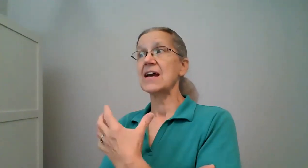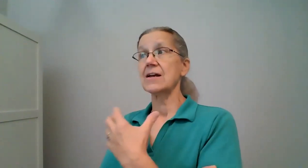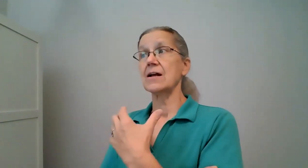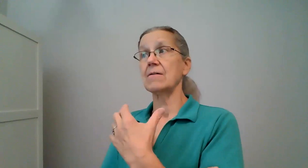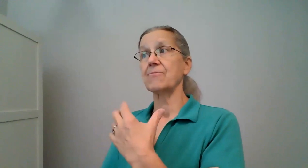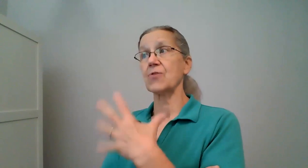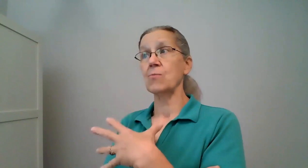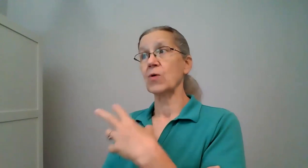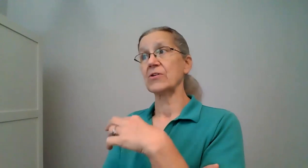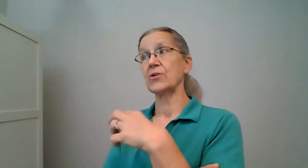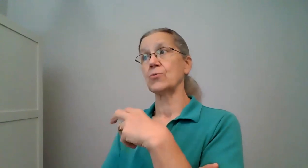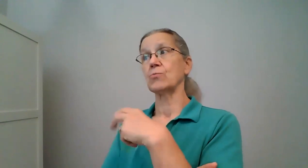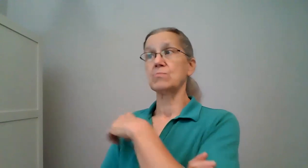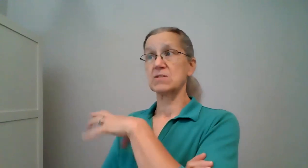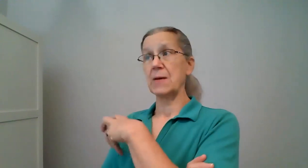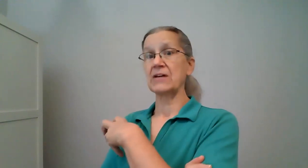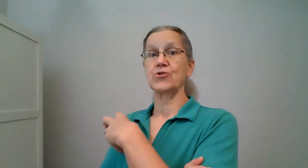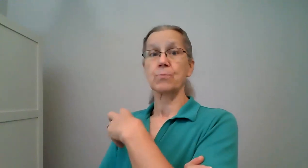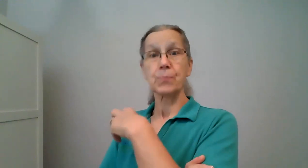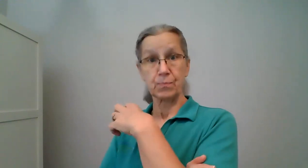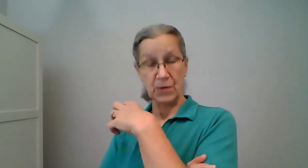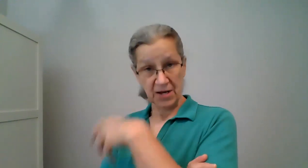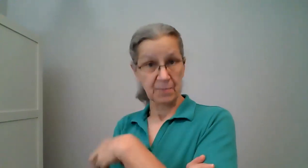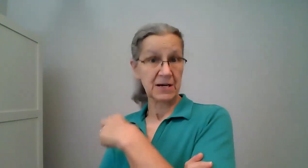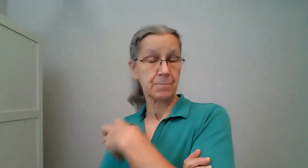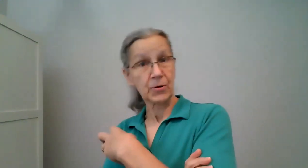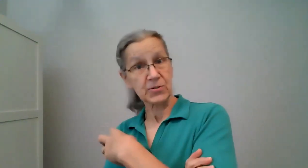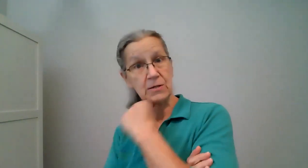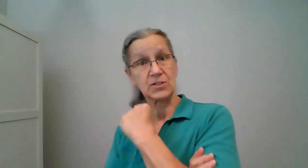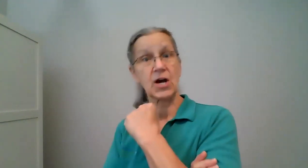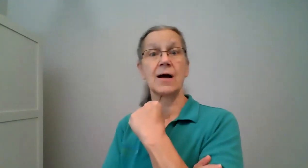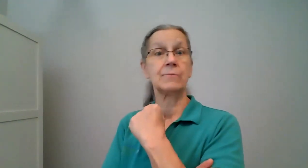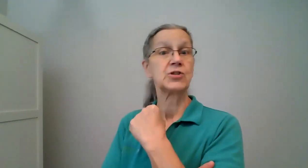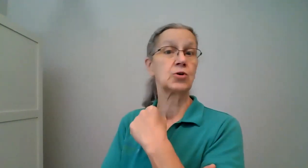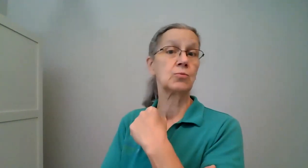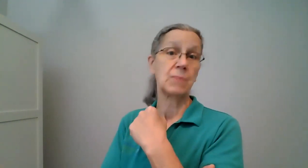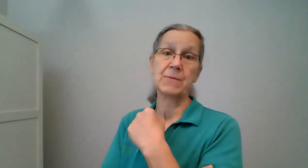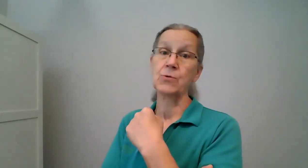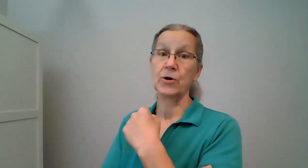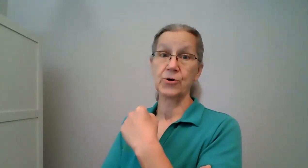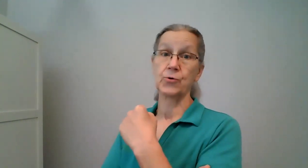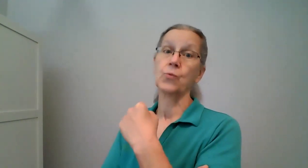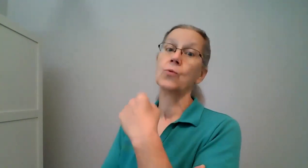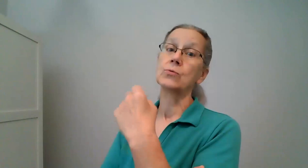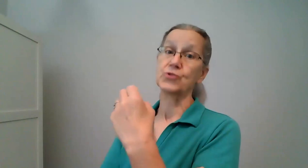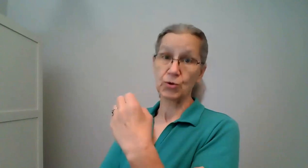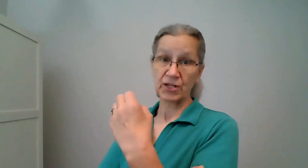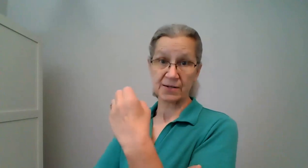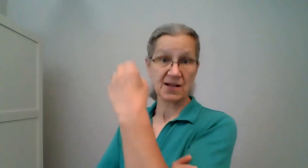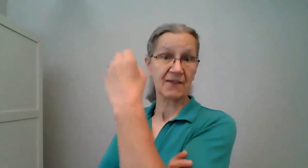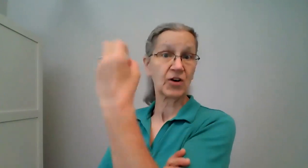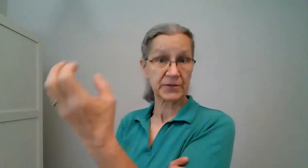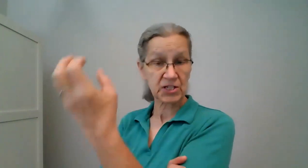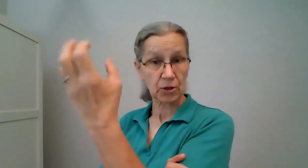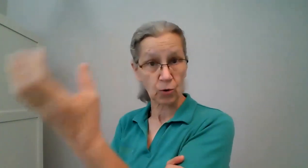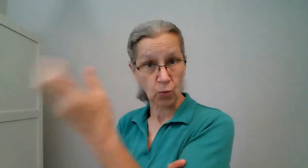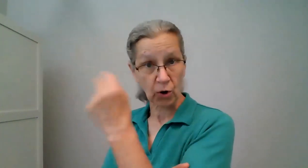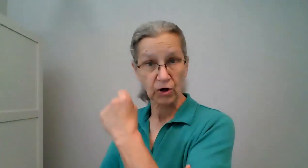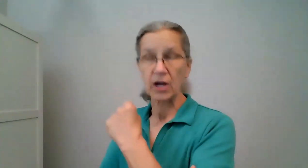get from where you spend your intimate and personal time to maybe where you do things like volunteer or work